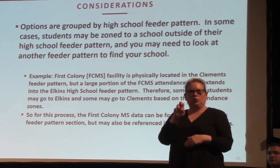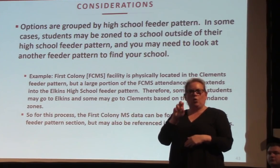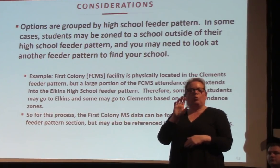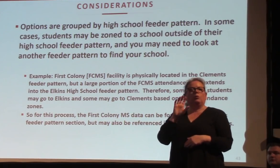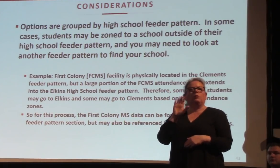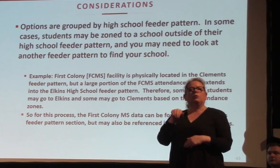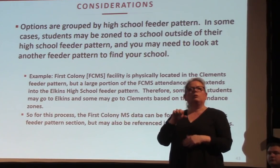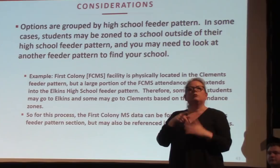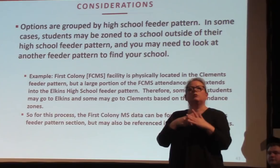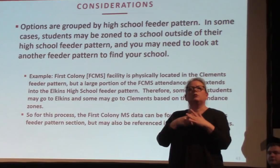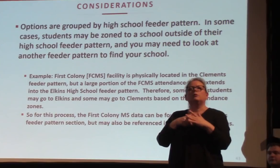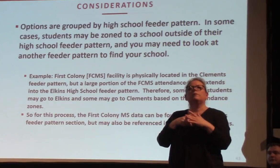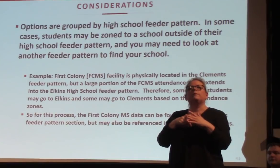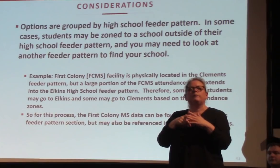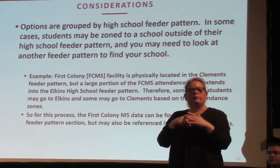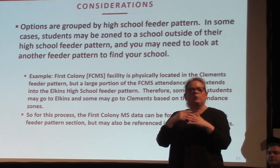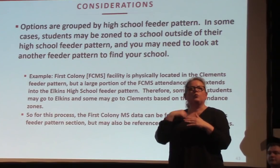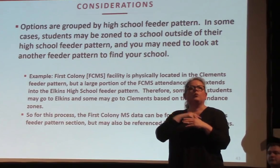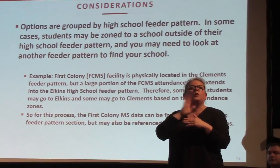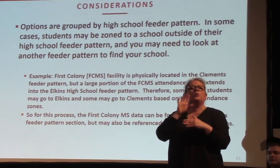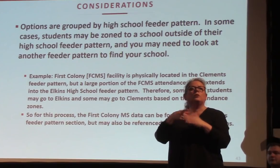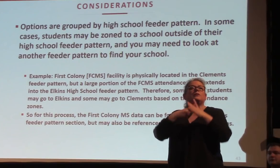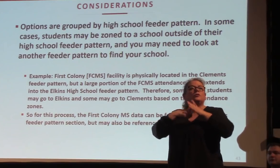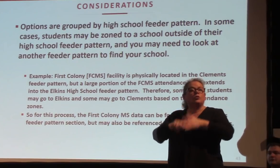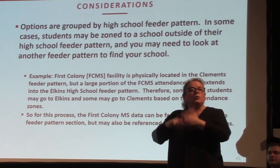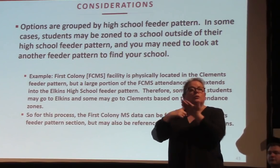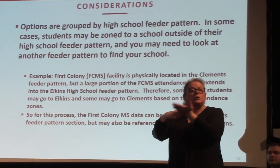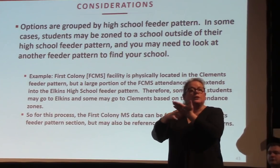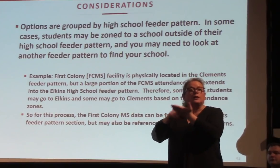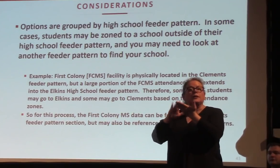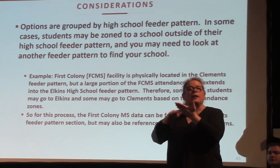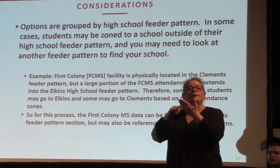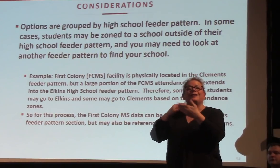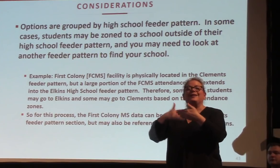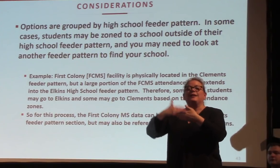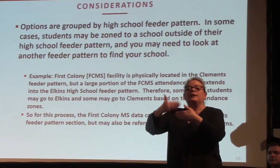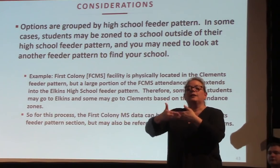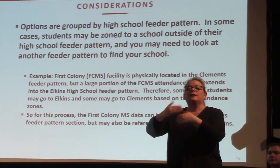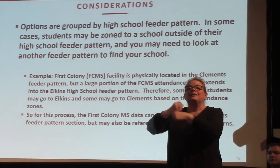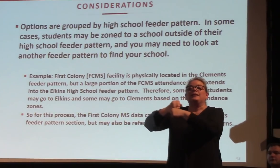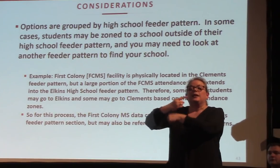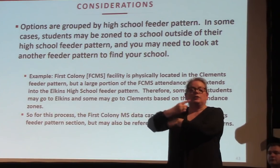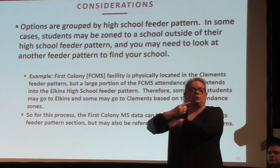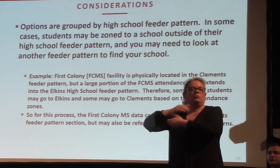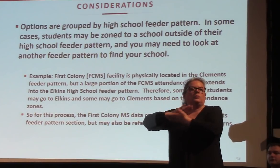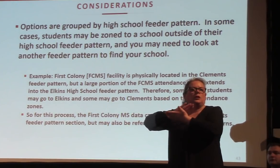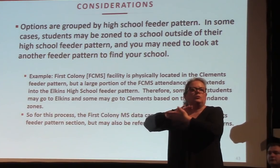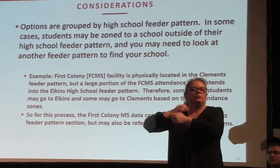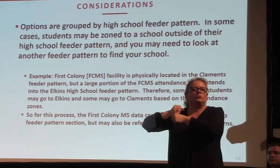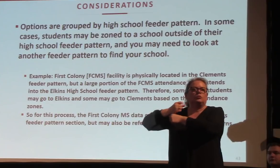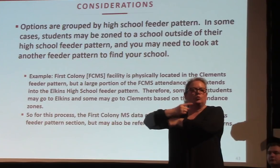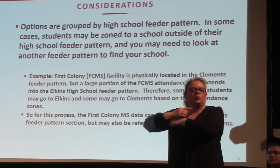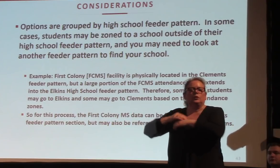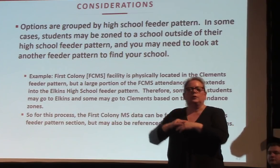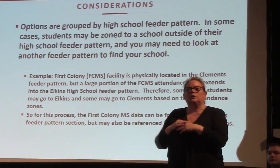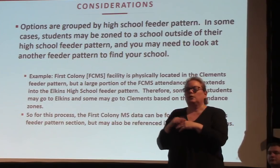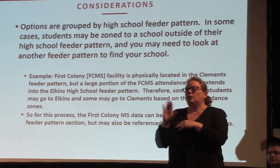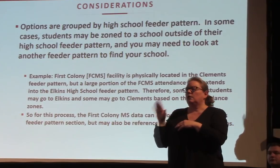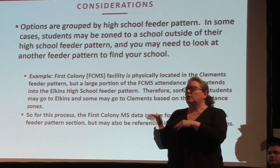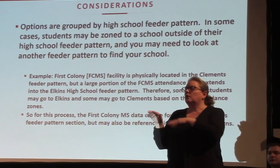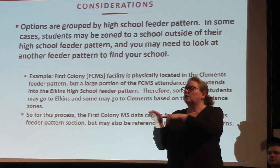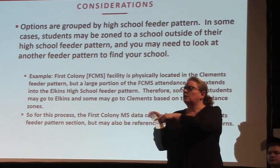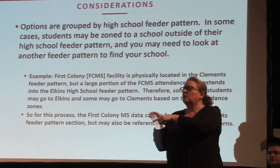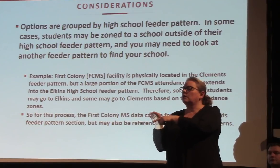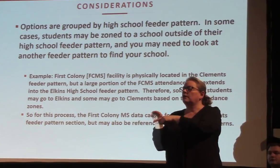changes would be implemented would be the following school year or the 19-20 school year. But again, we would have very extensive community engagement and additional feedback